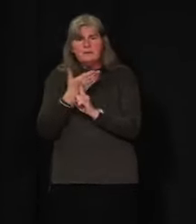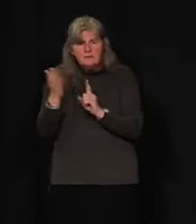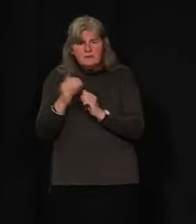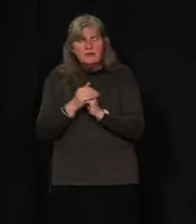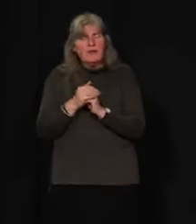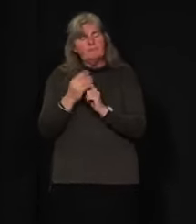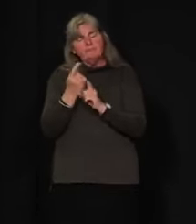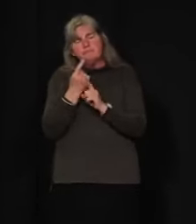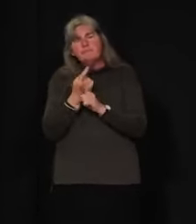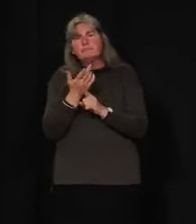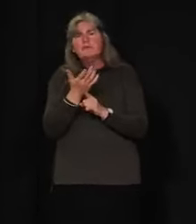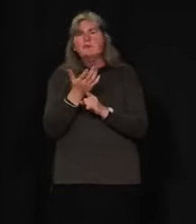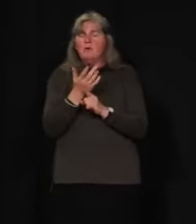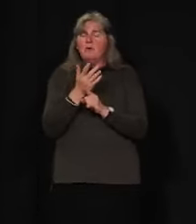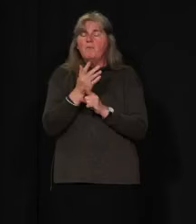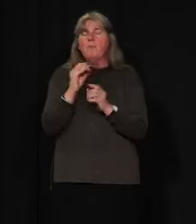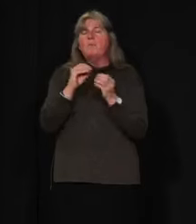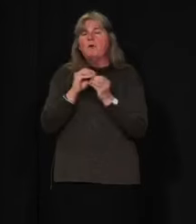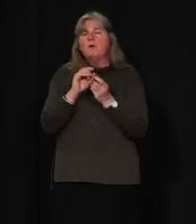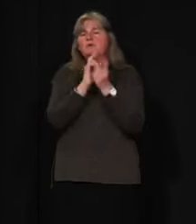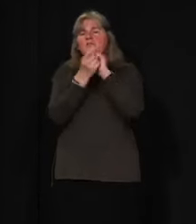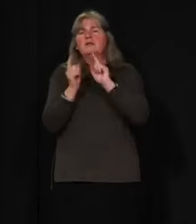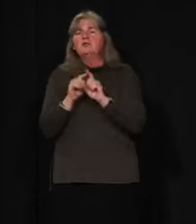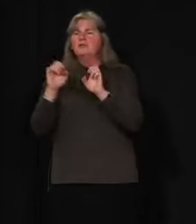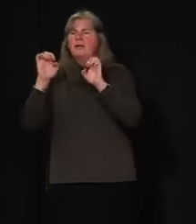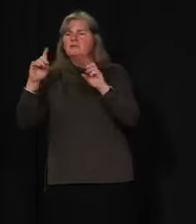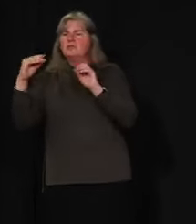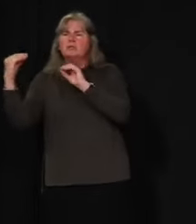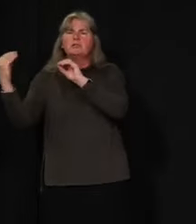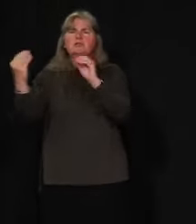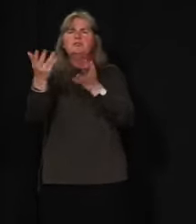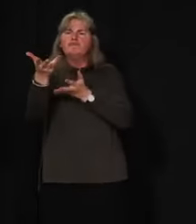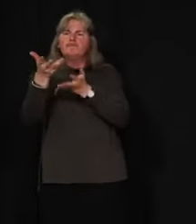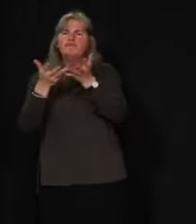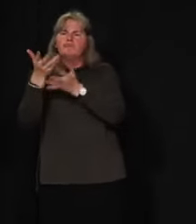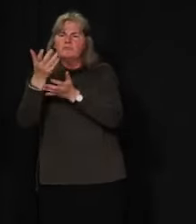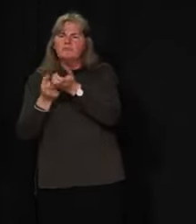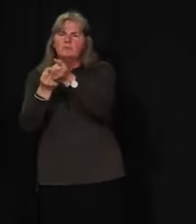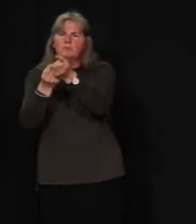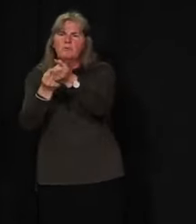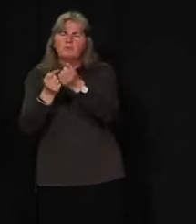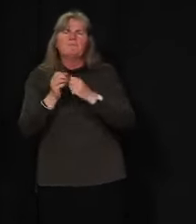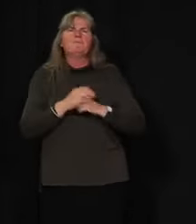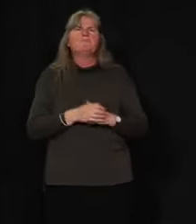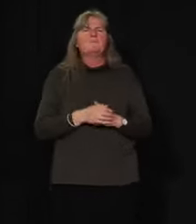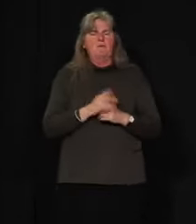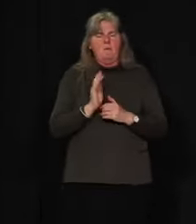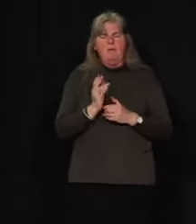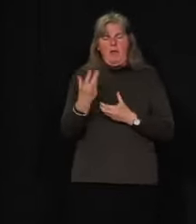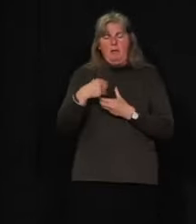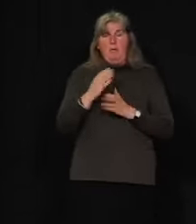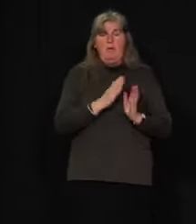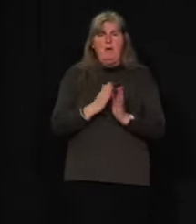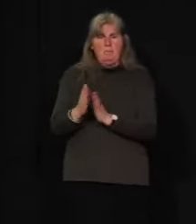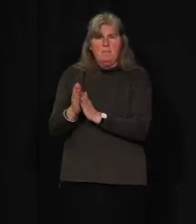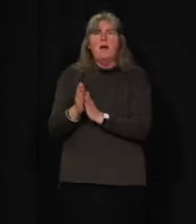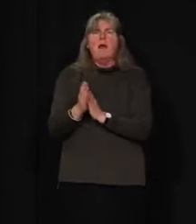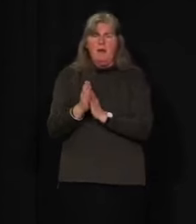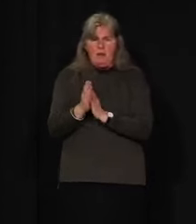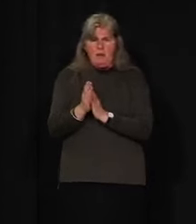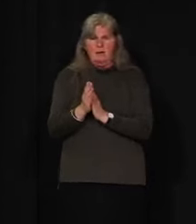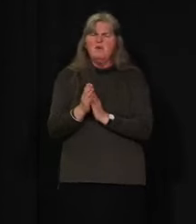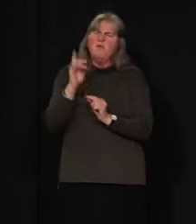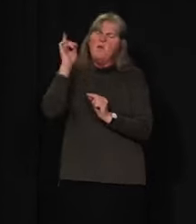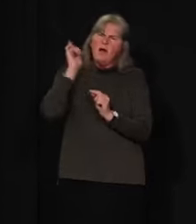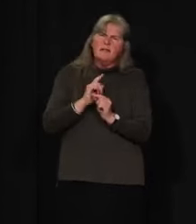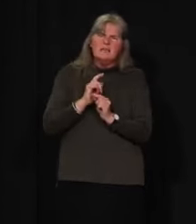approach. And that's one of the principles of our go-forward plan for UConn. And we need to use the least onerous